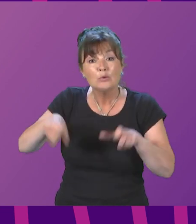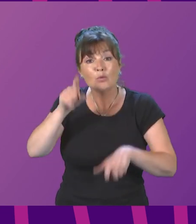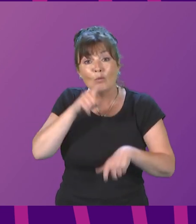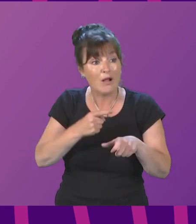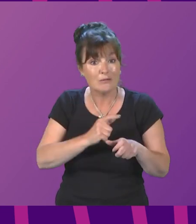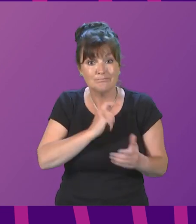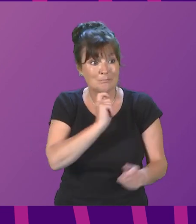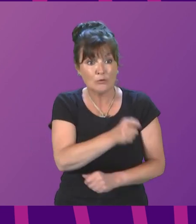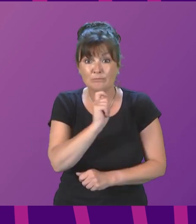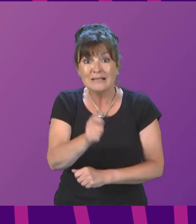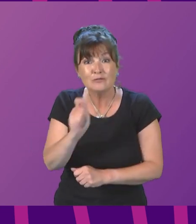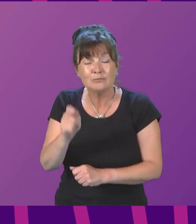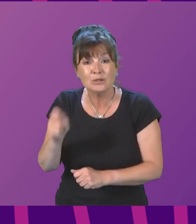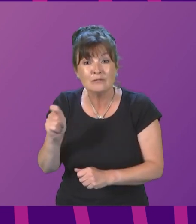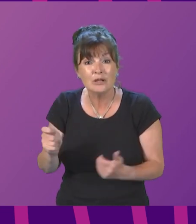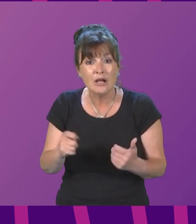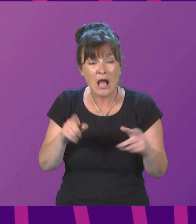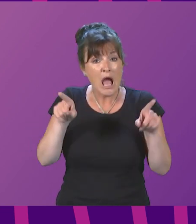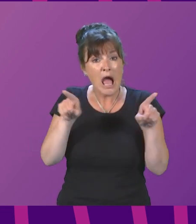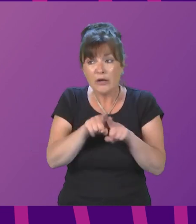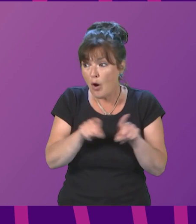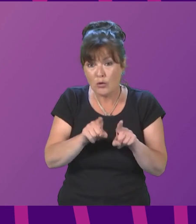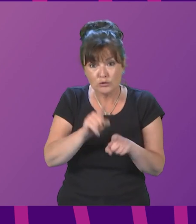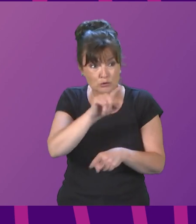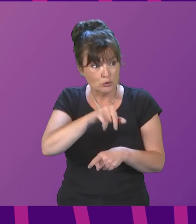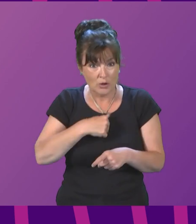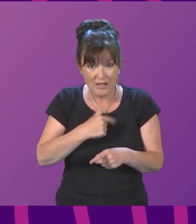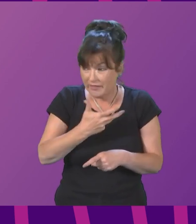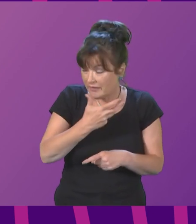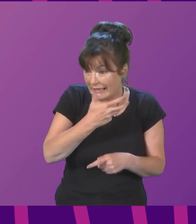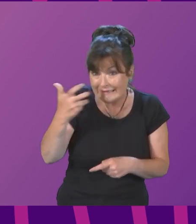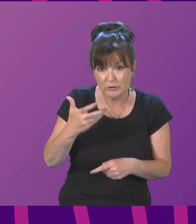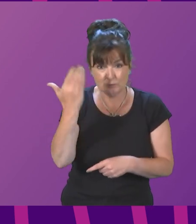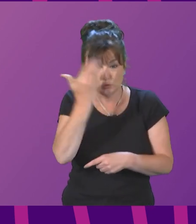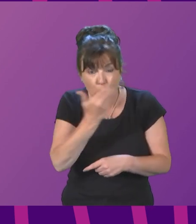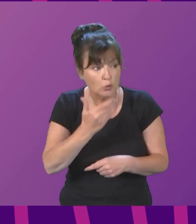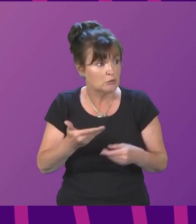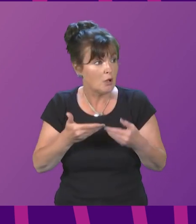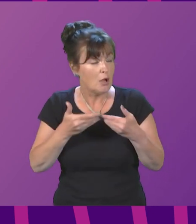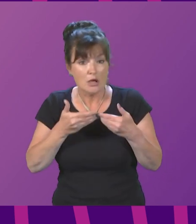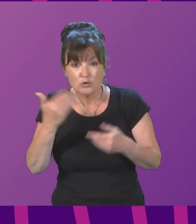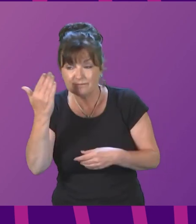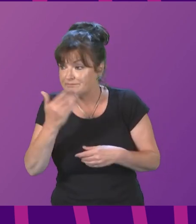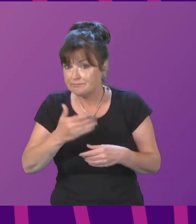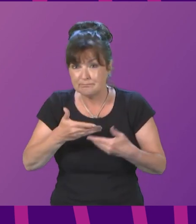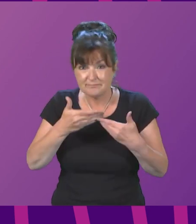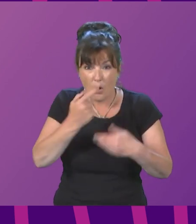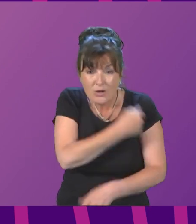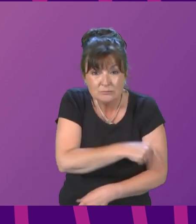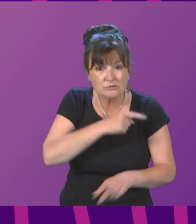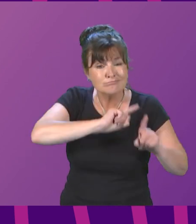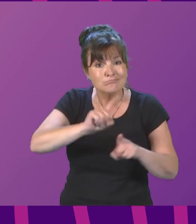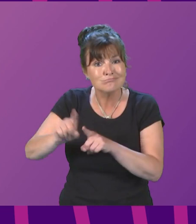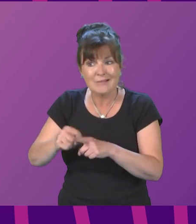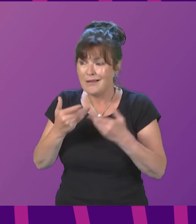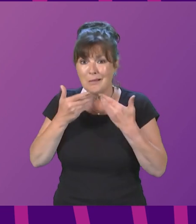services being squeezed by the cost of heating schools, hospitals and other public and community buildings. While